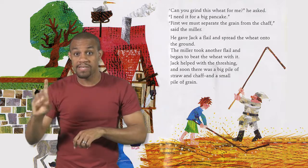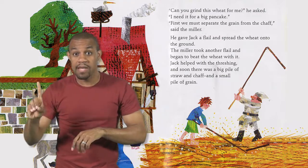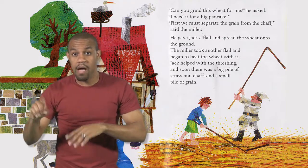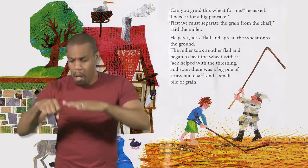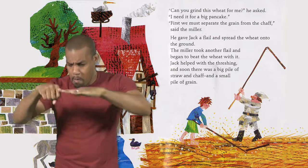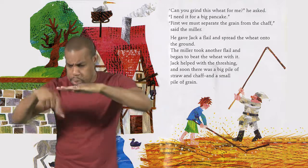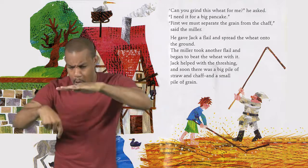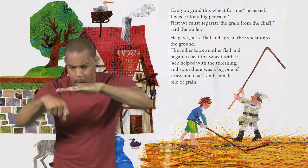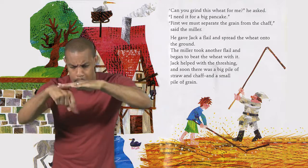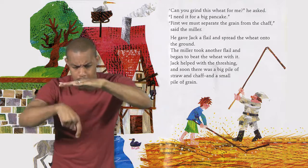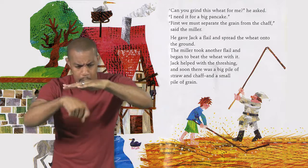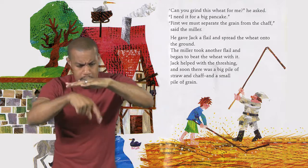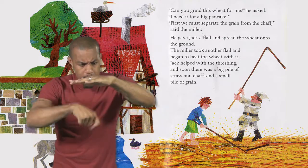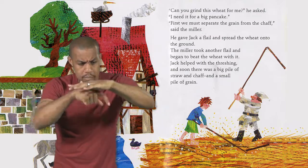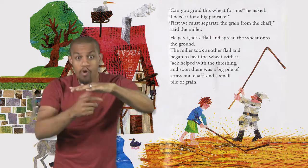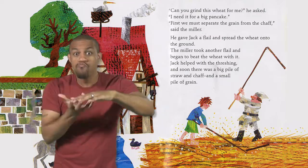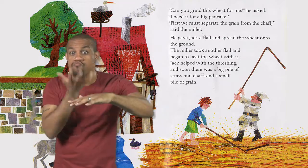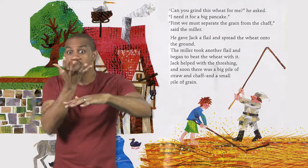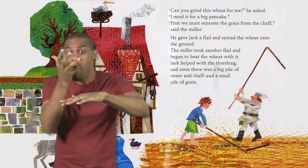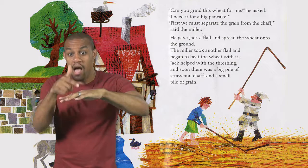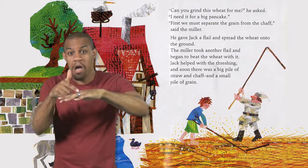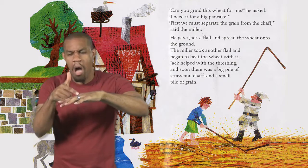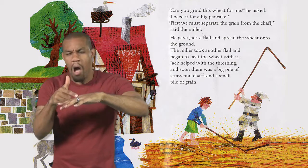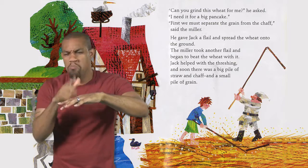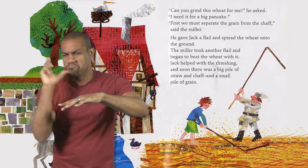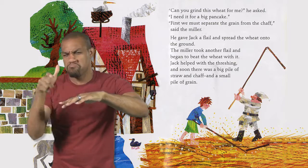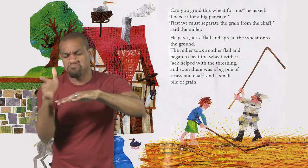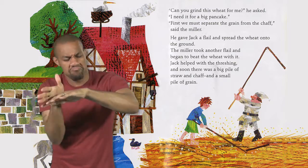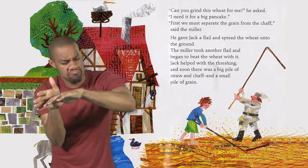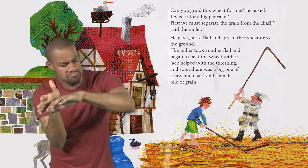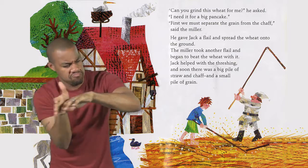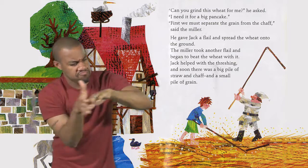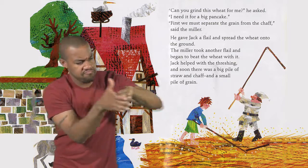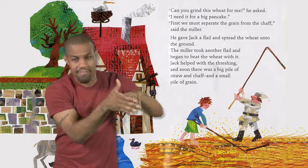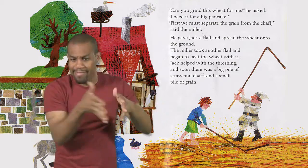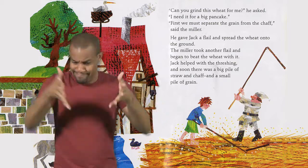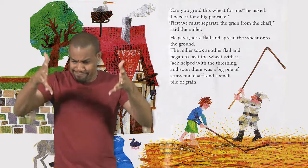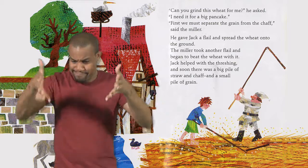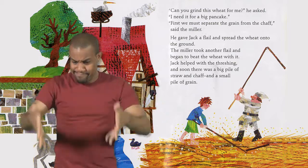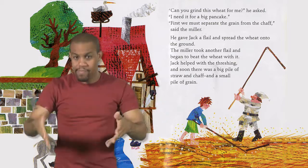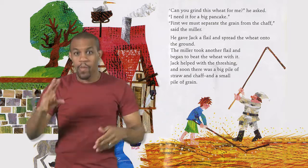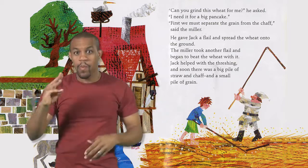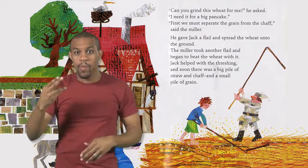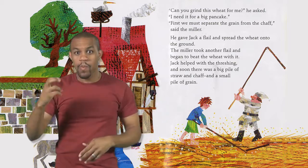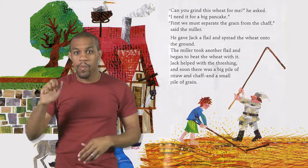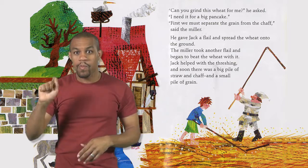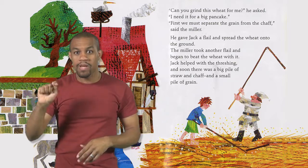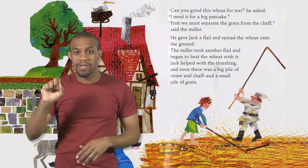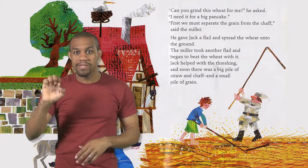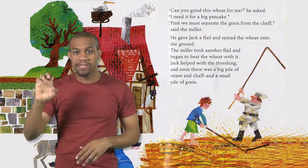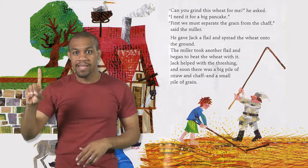the threshing And soon there was a big pile of straw and chaff And a small pile of grain